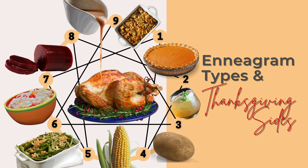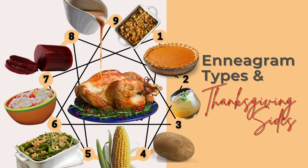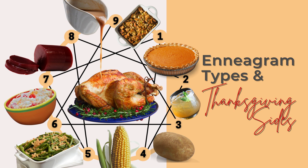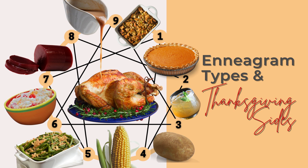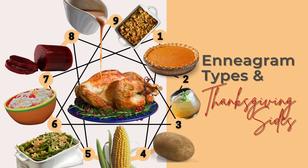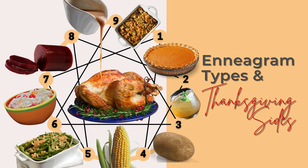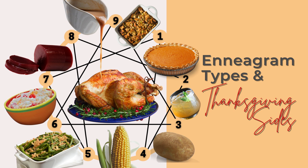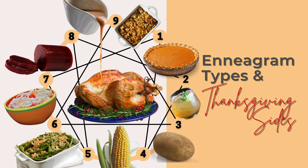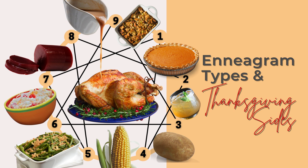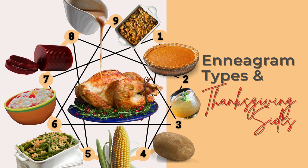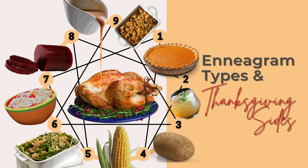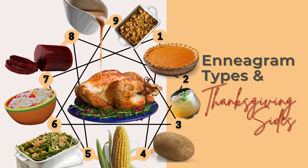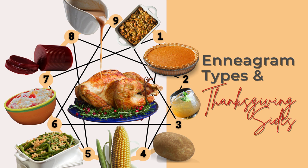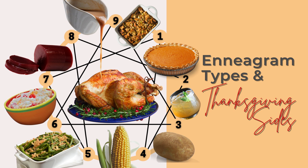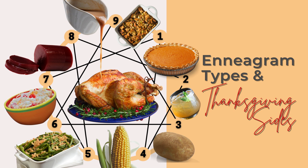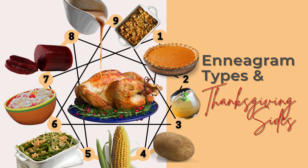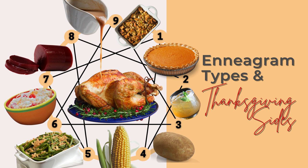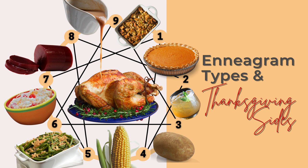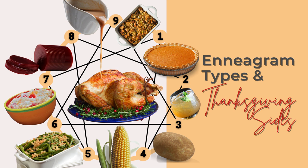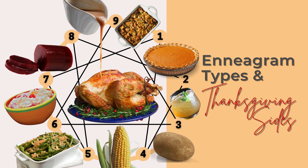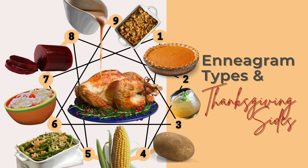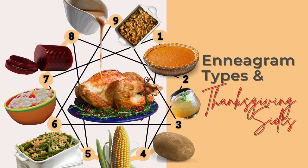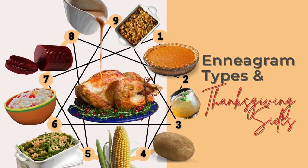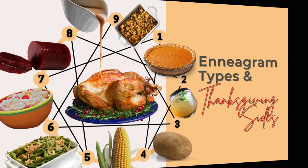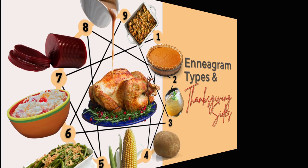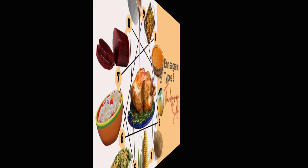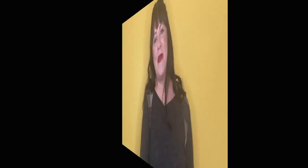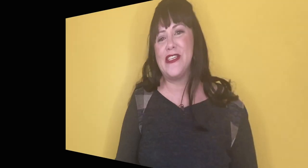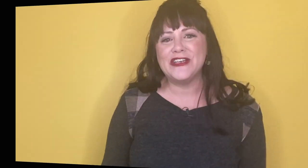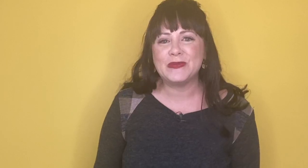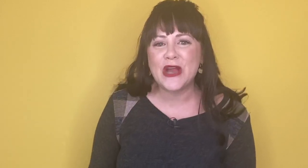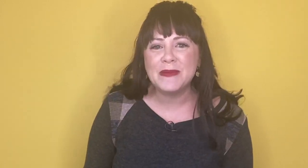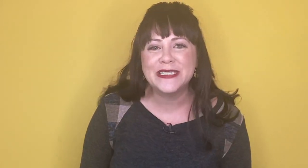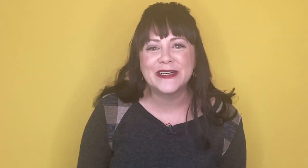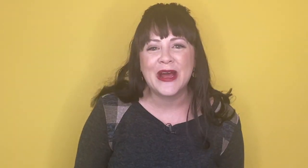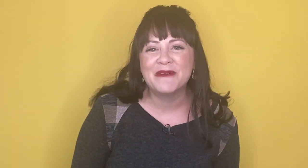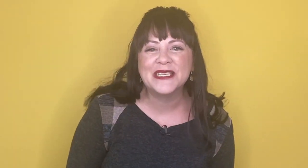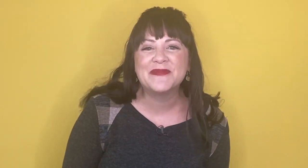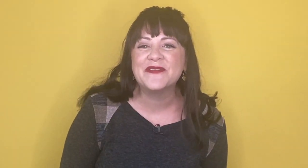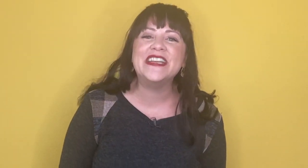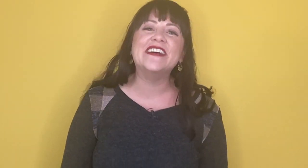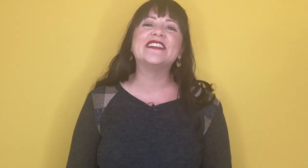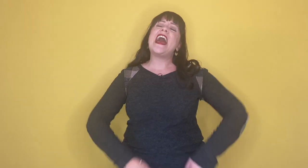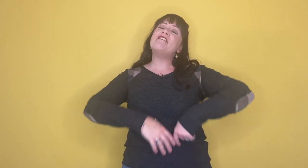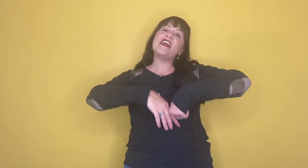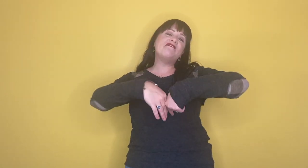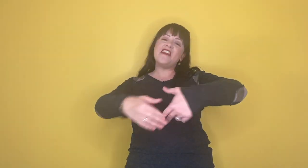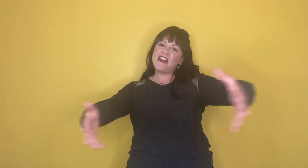based on your Enneagram type. Or what to assign your guest list based on their Enneagram type. And make sure you subscribe. Stick around and watch some more videos. Have a very